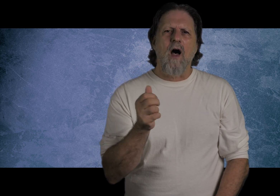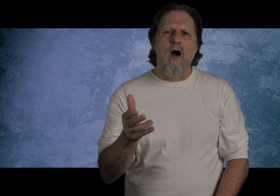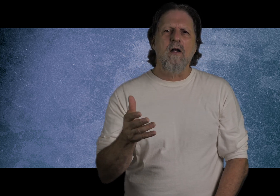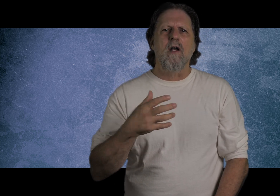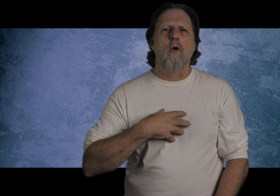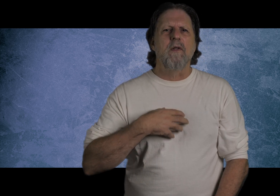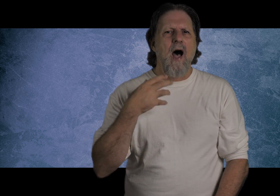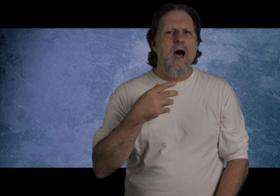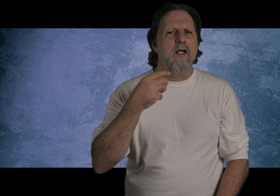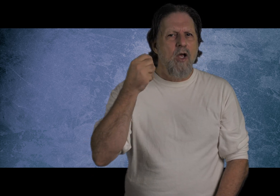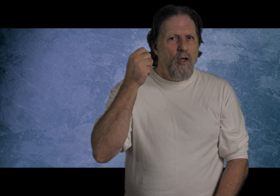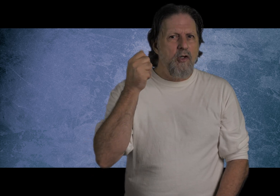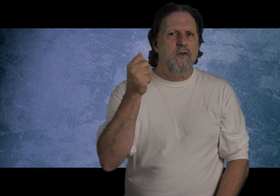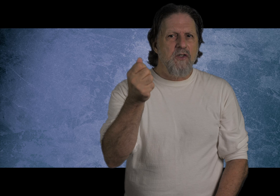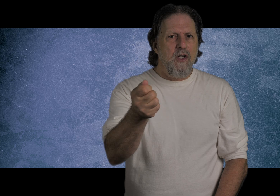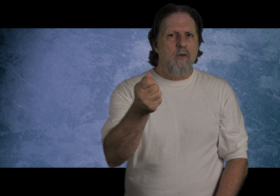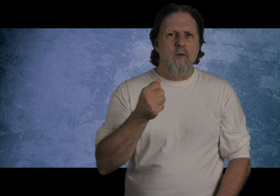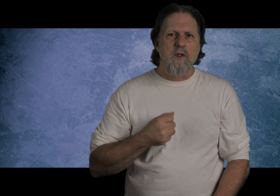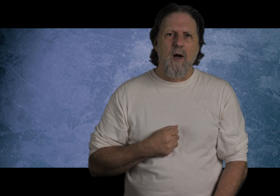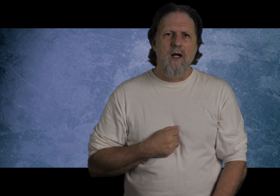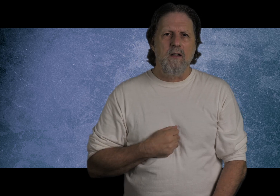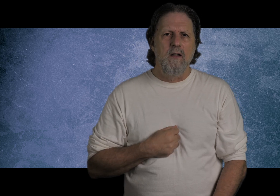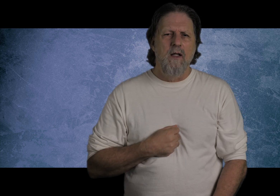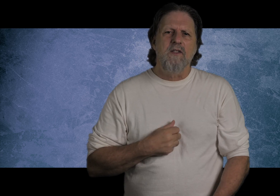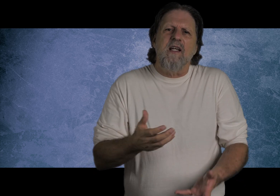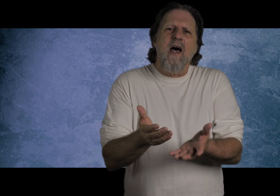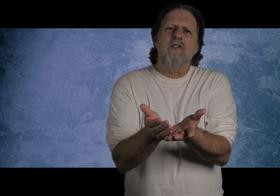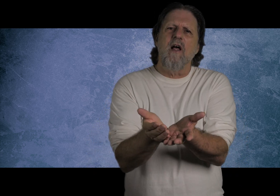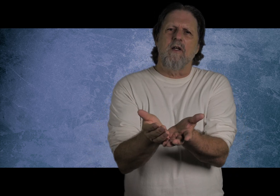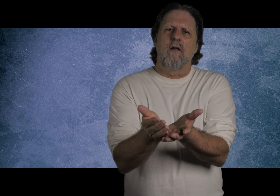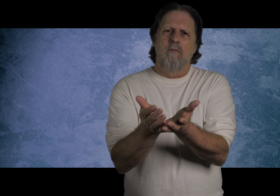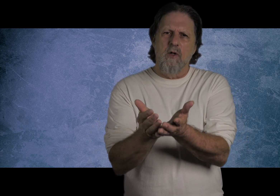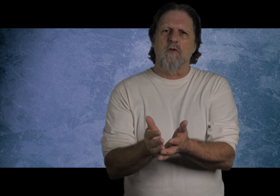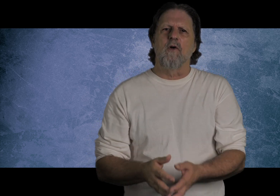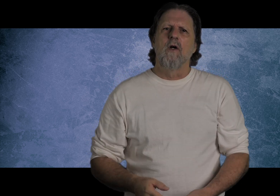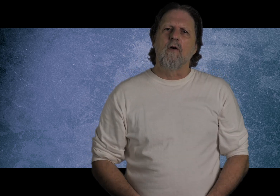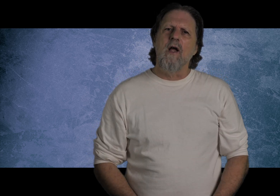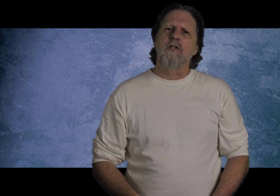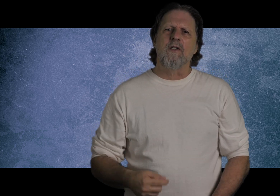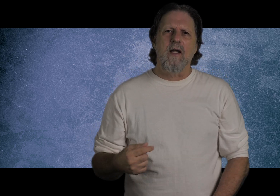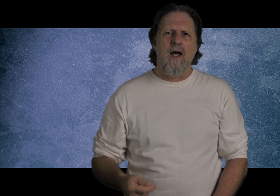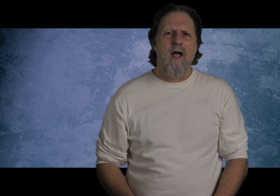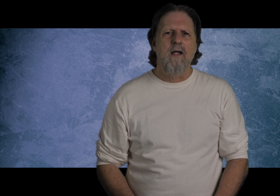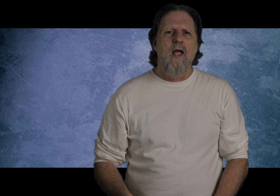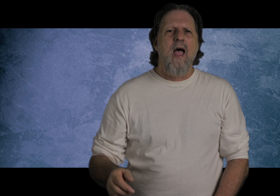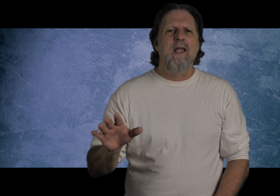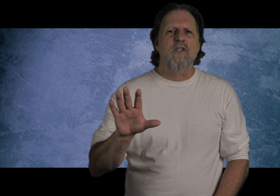the heart and open the eyes so the sinner will respond. See, God is loving, merciful, gracious, and kind, and gets